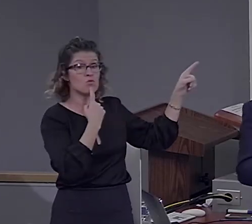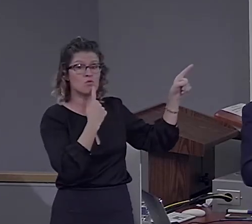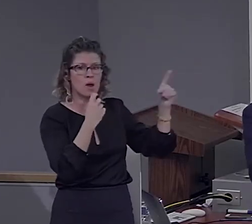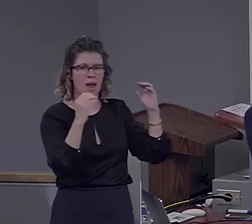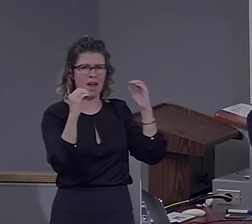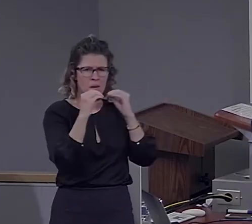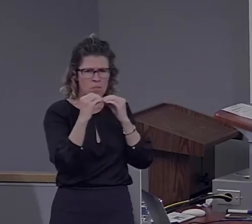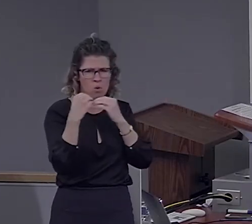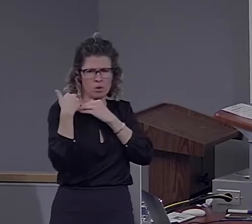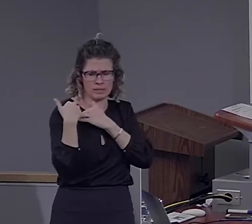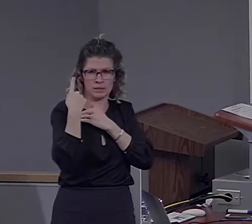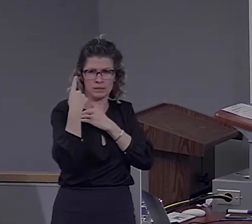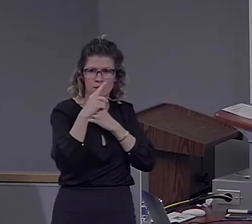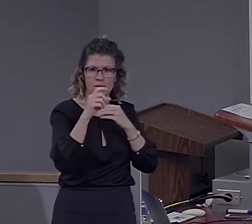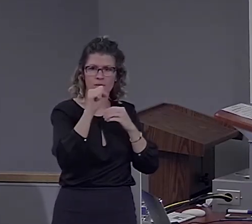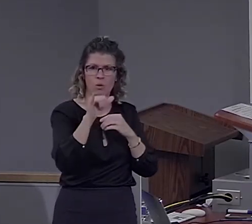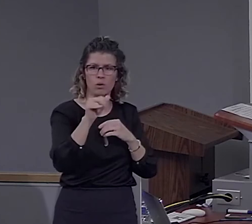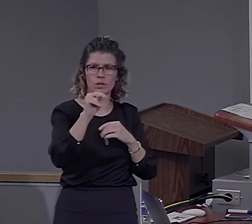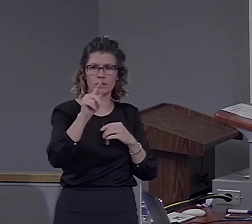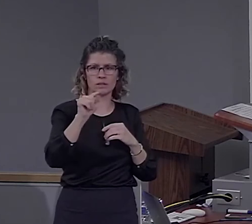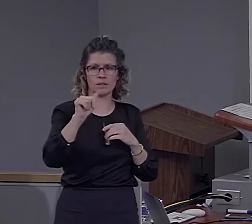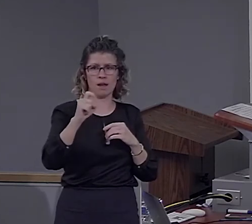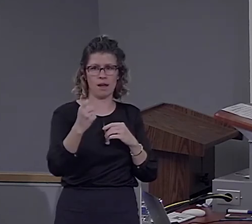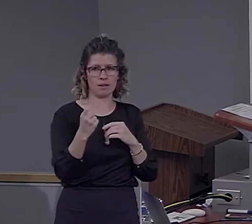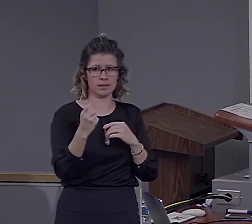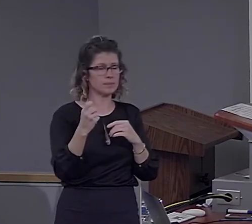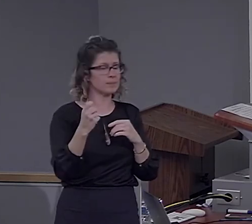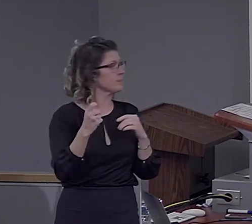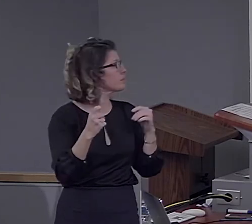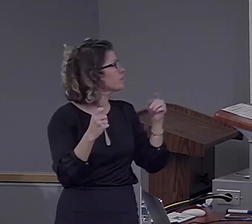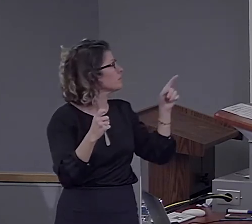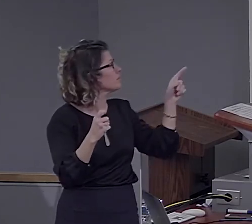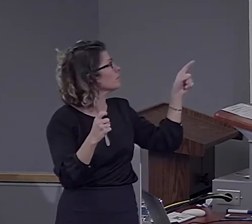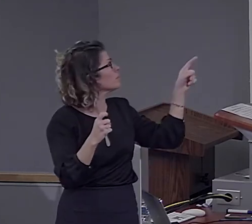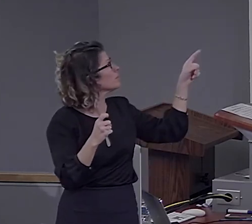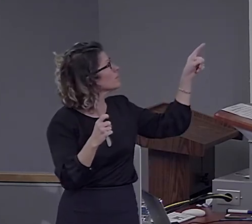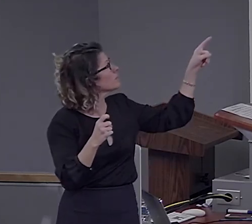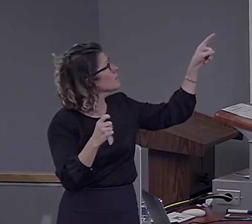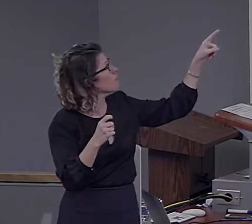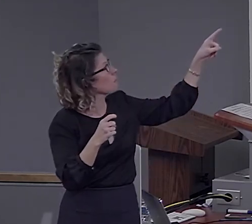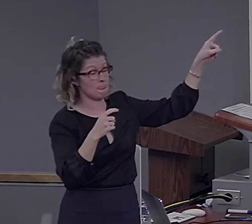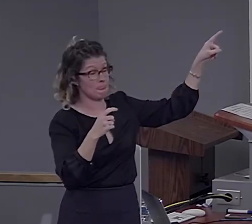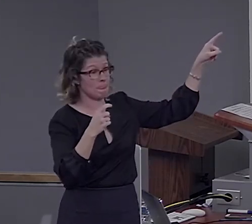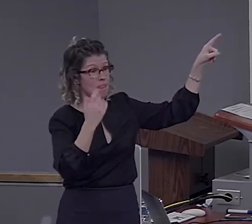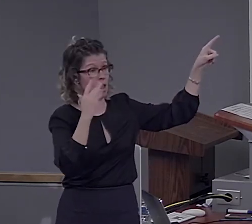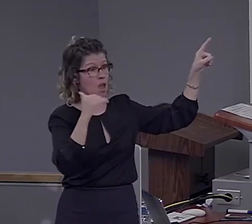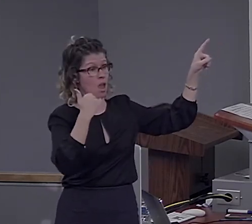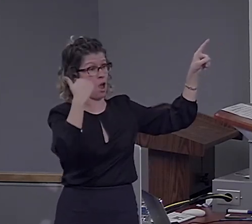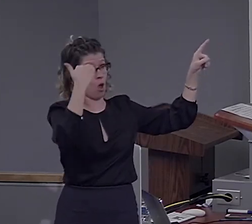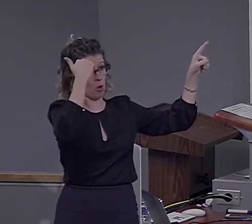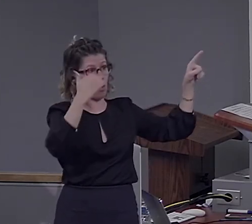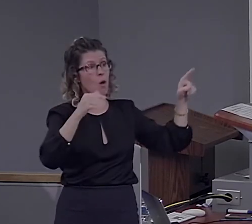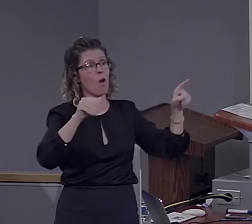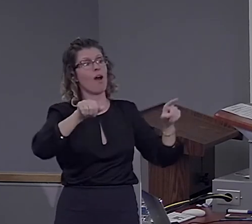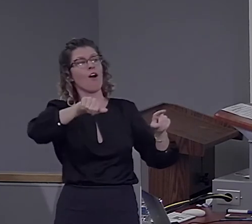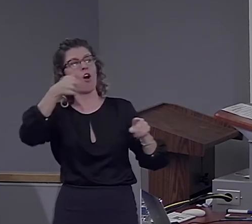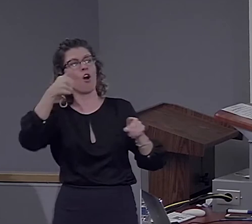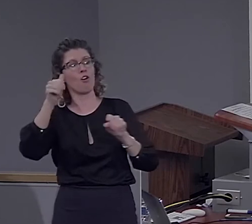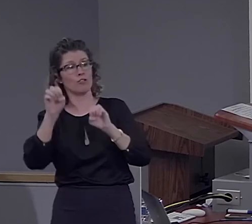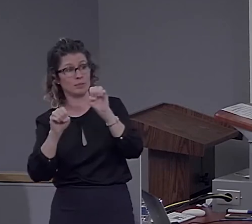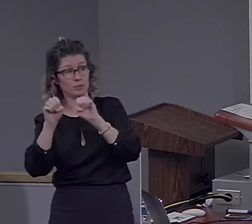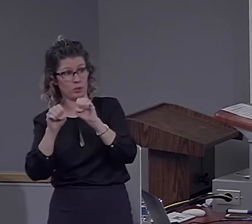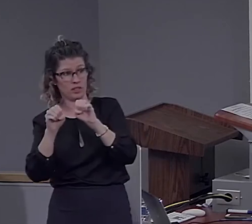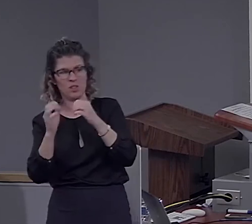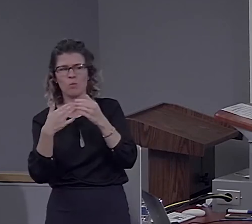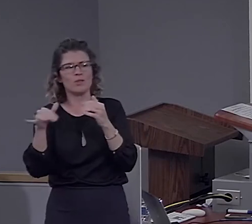syntax. This is because we did this second experiment where we did this same sort of manipulation,